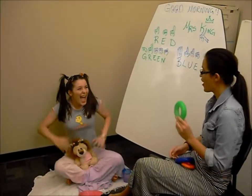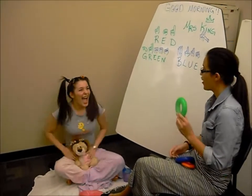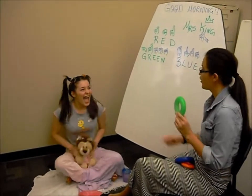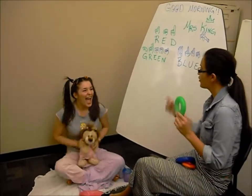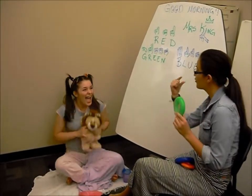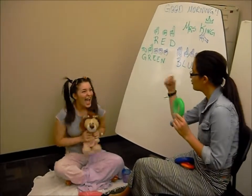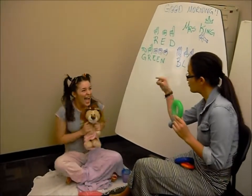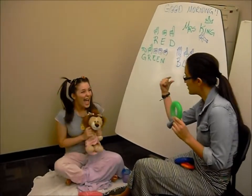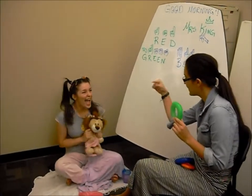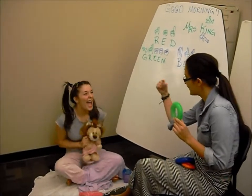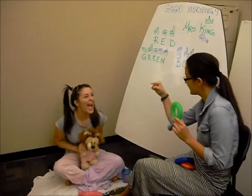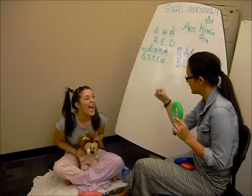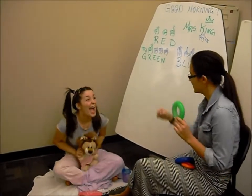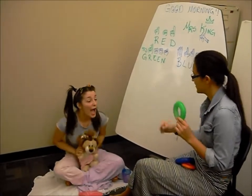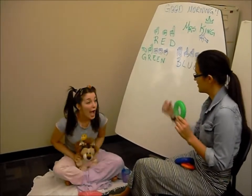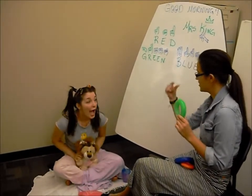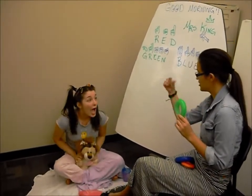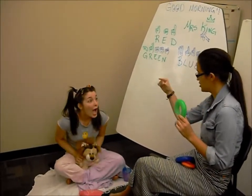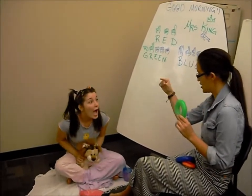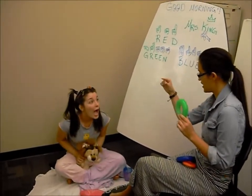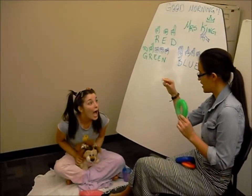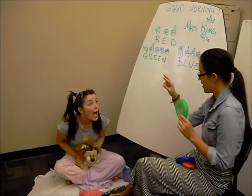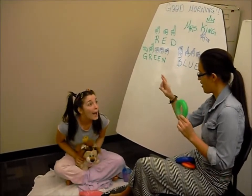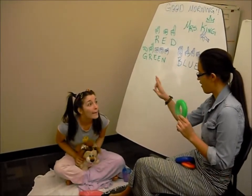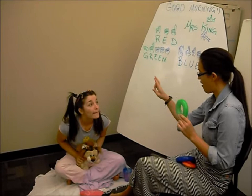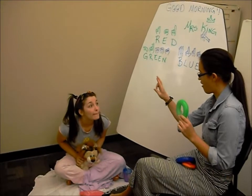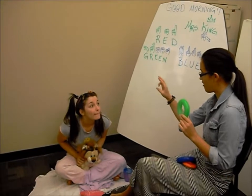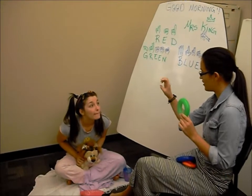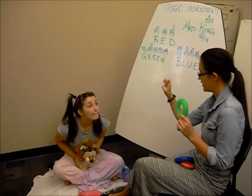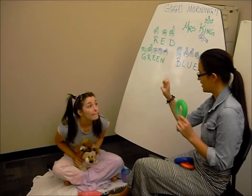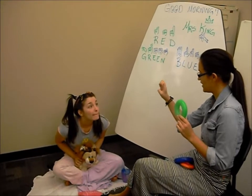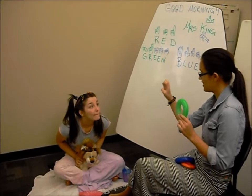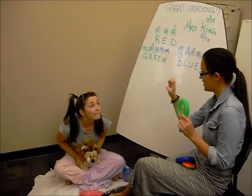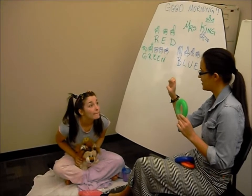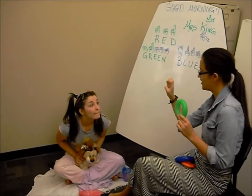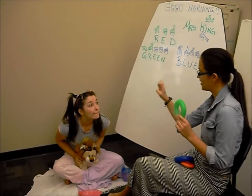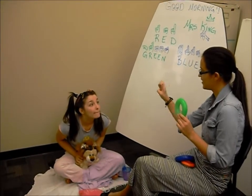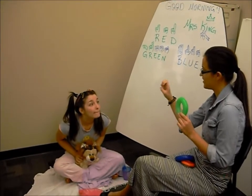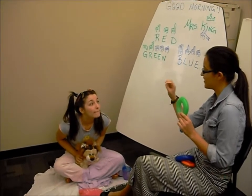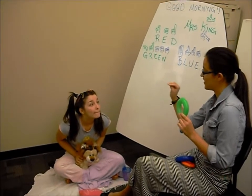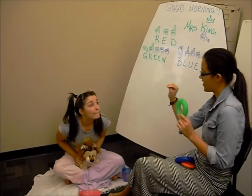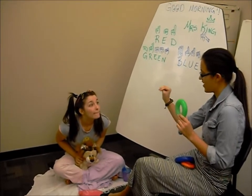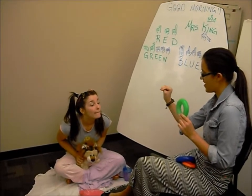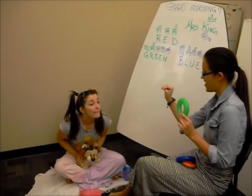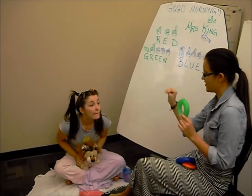Green. Green. G. R. E. E. E. N.